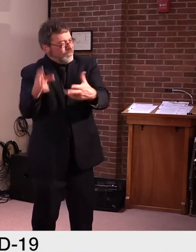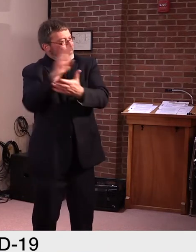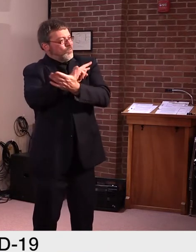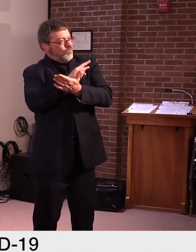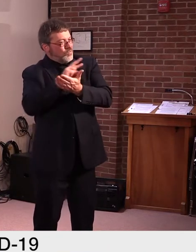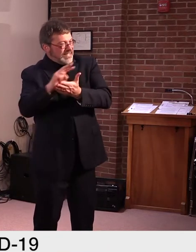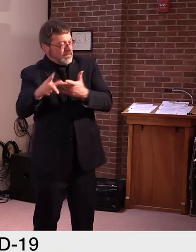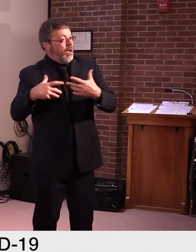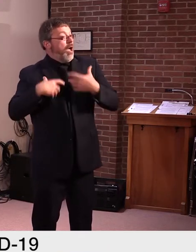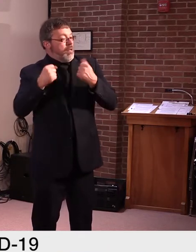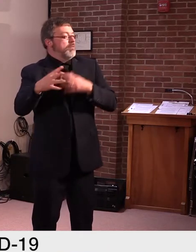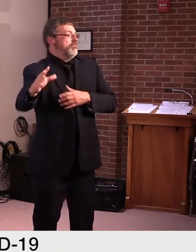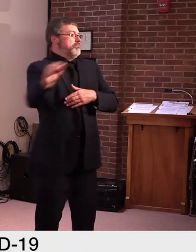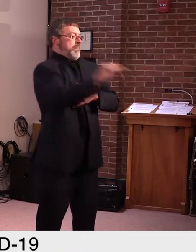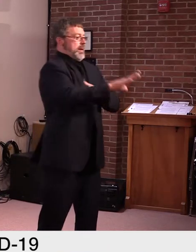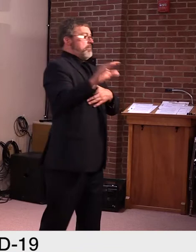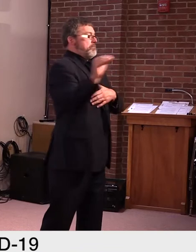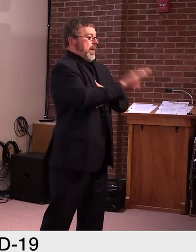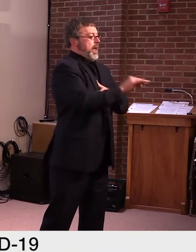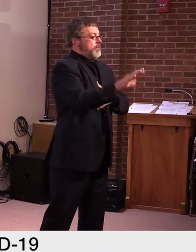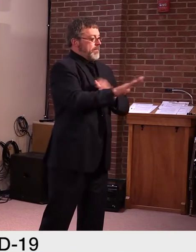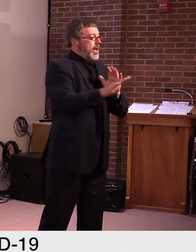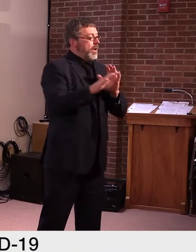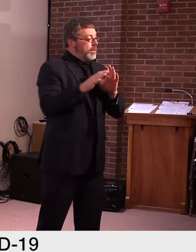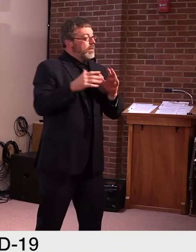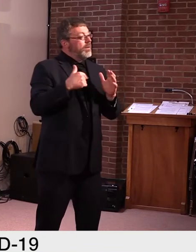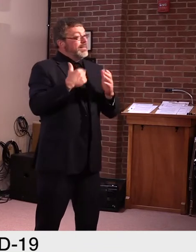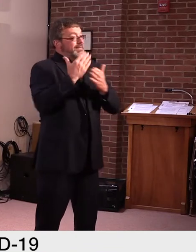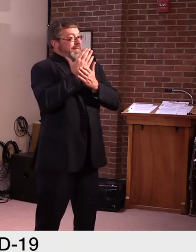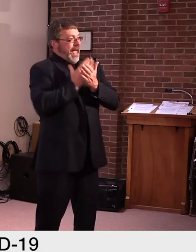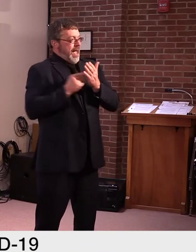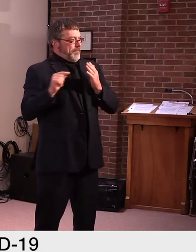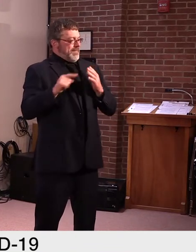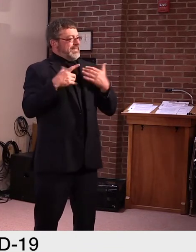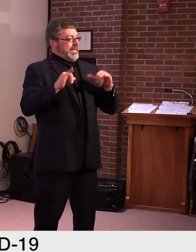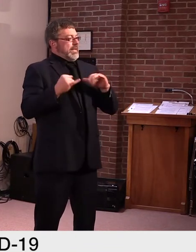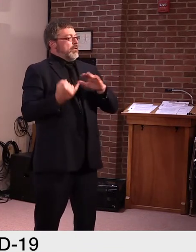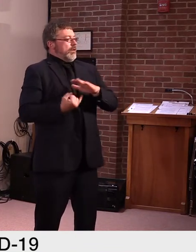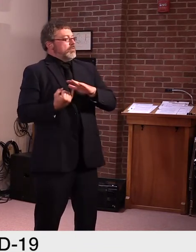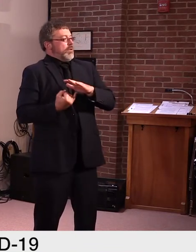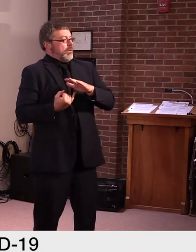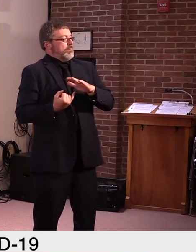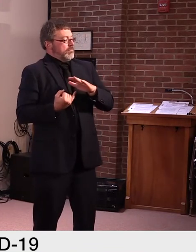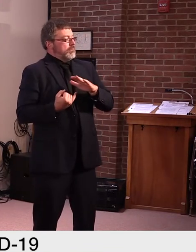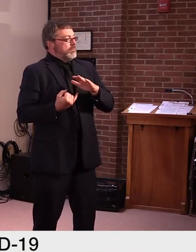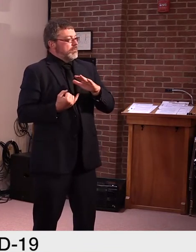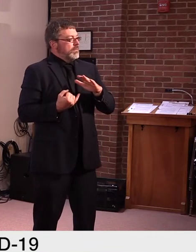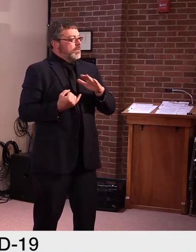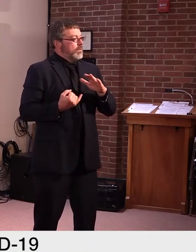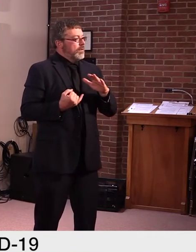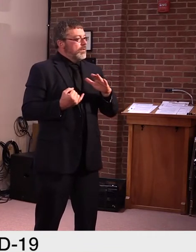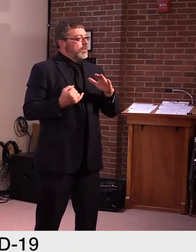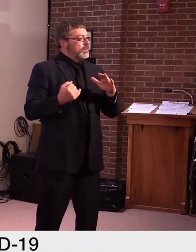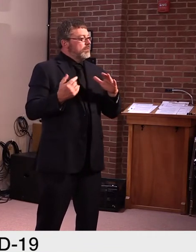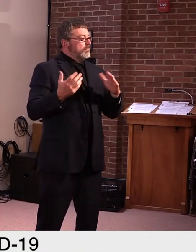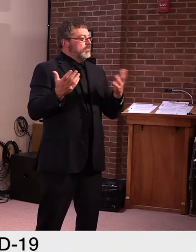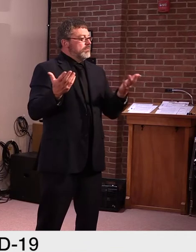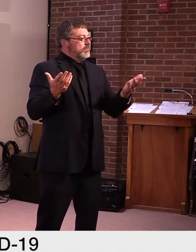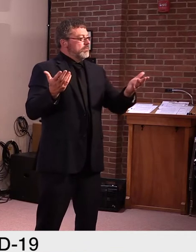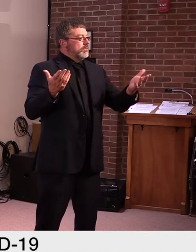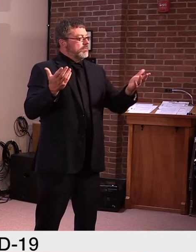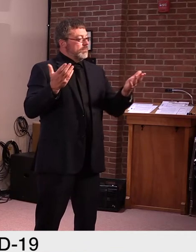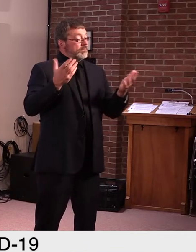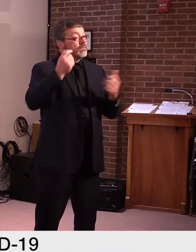have 28 that are a negative tests and four that, through the whole process, refuse to take a test. Uh, we